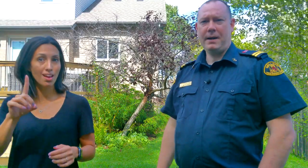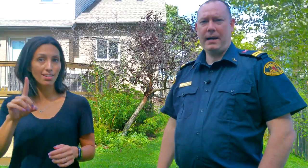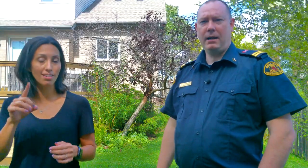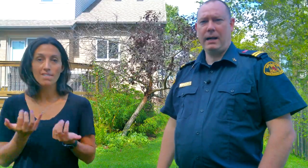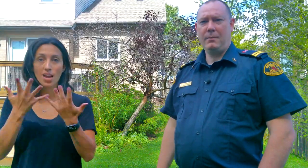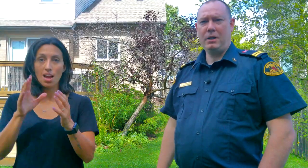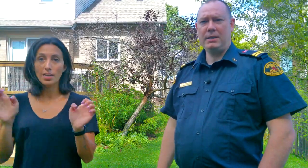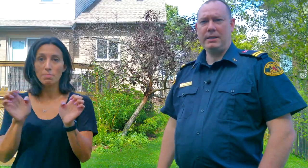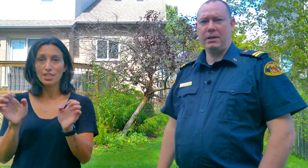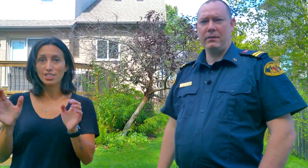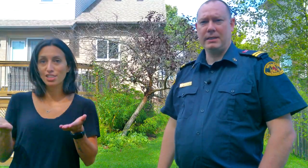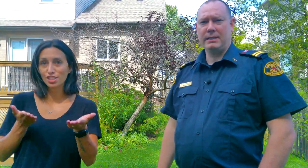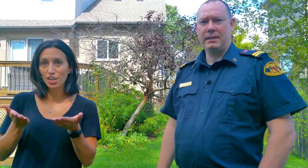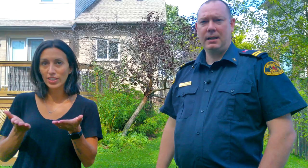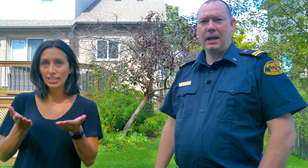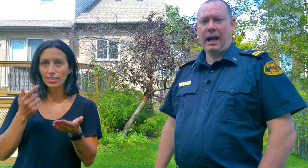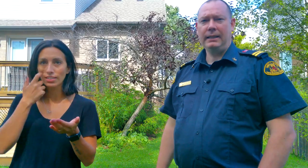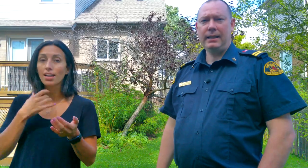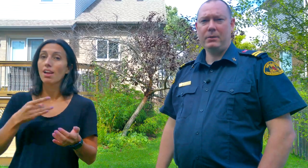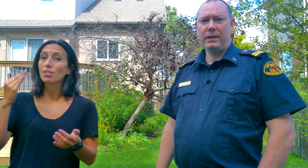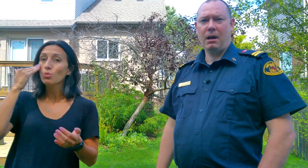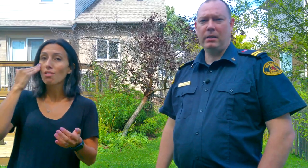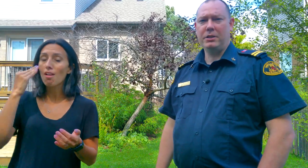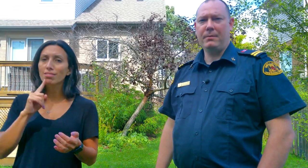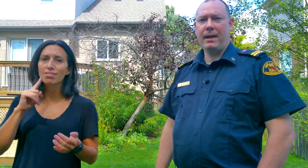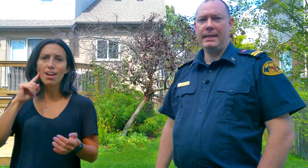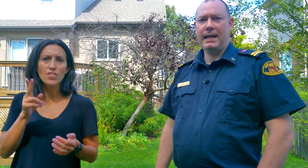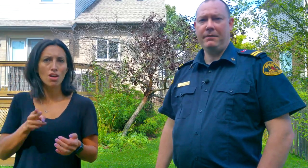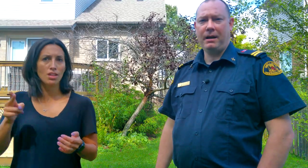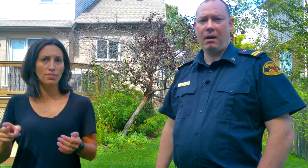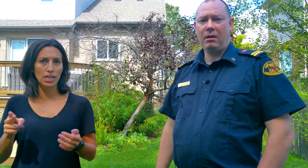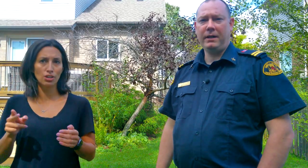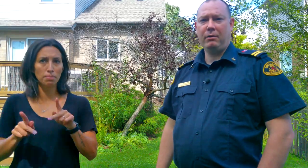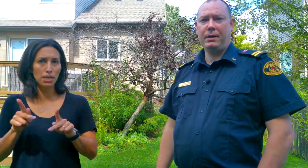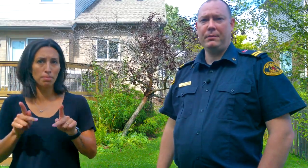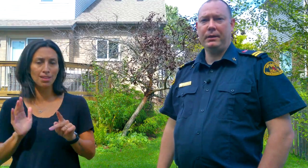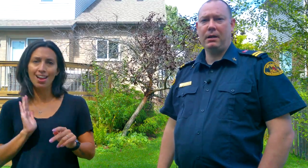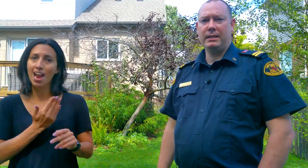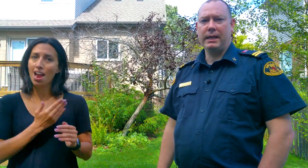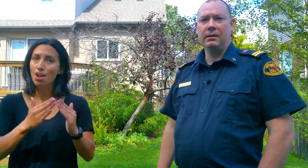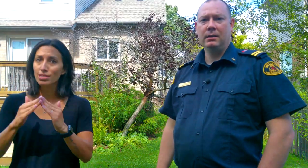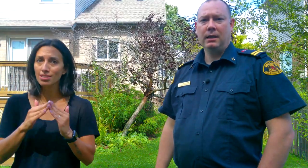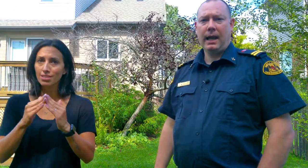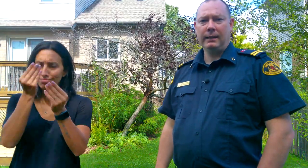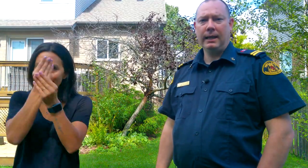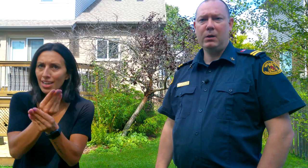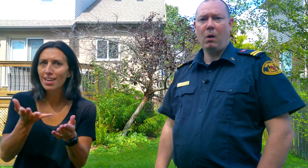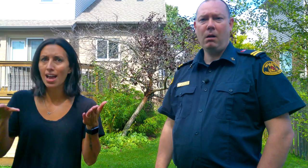fire and emergency services I'd like to acknowledge the many deaf and hard of hearing people in our city and let you all